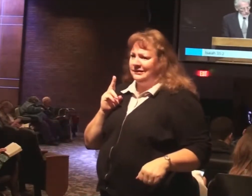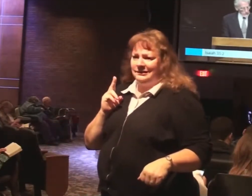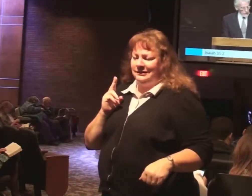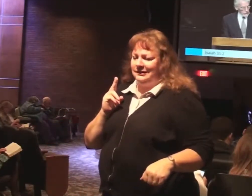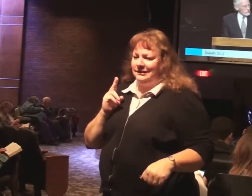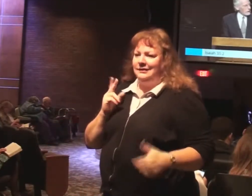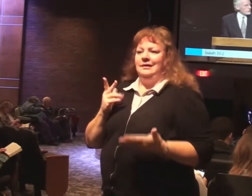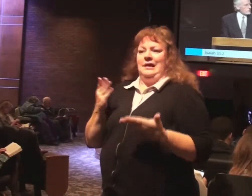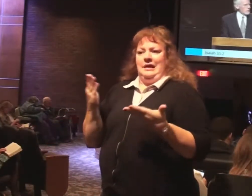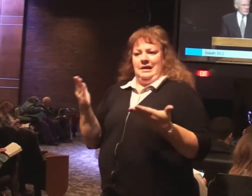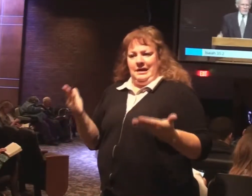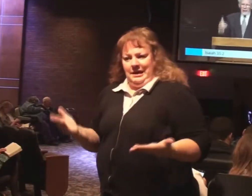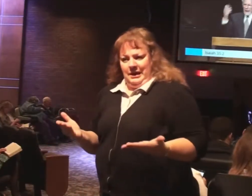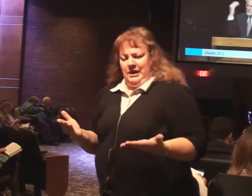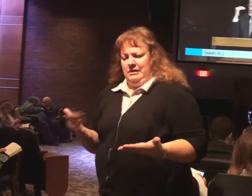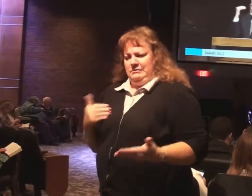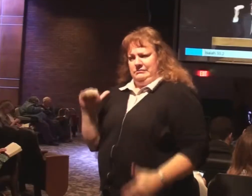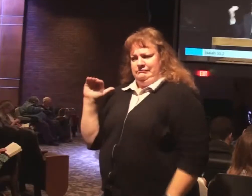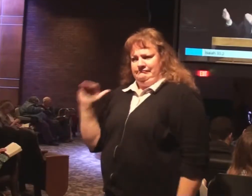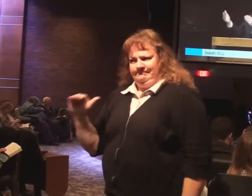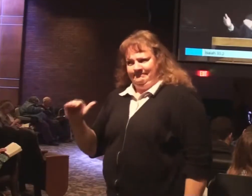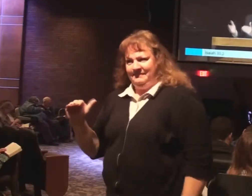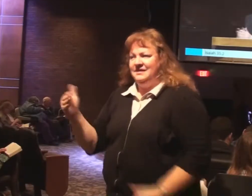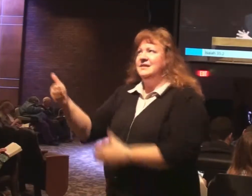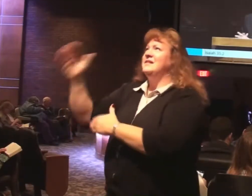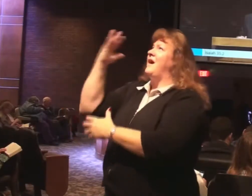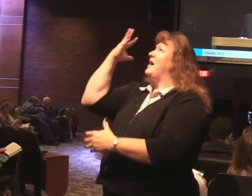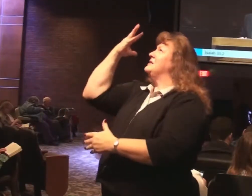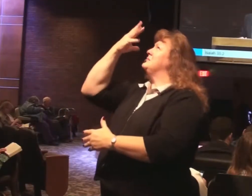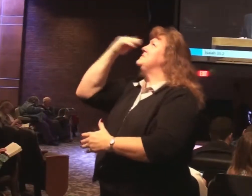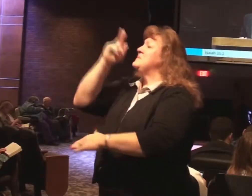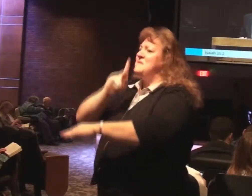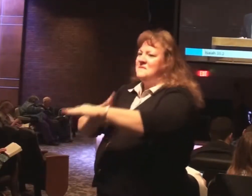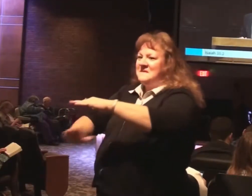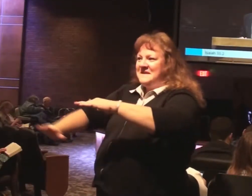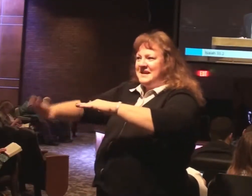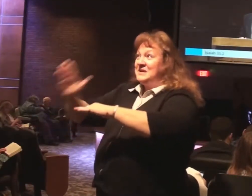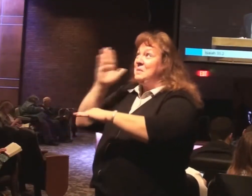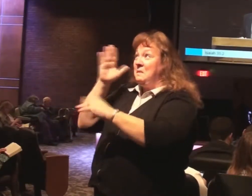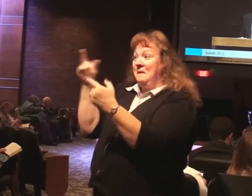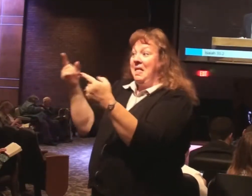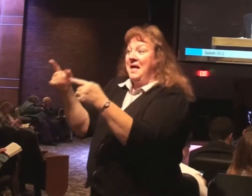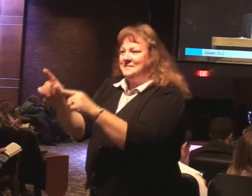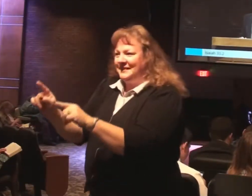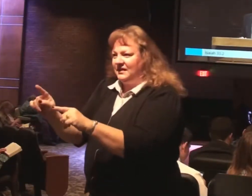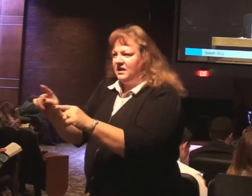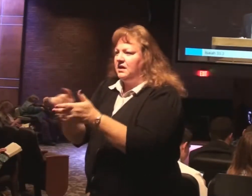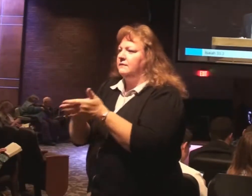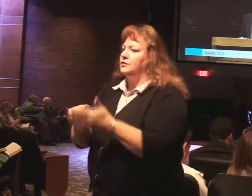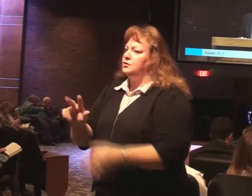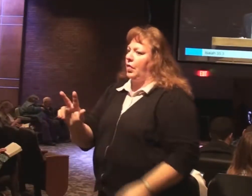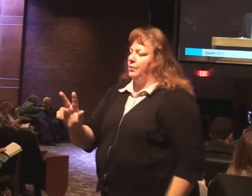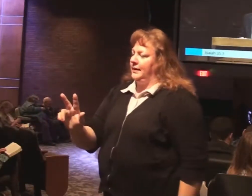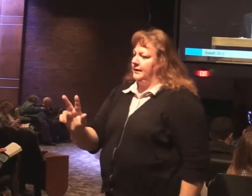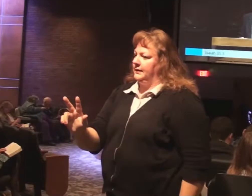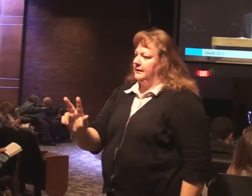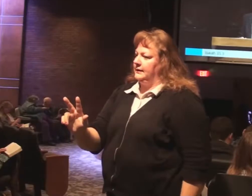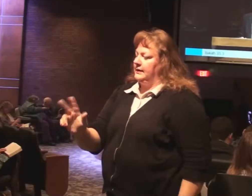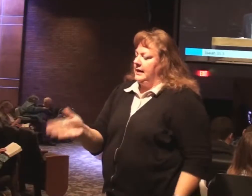here He tells them and reminds them of the glory of this coming kingdom. Then He says in verse 3. Encourage the